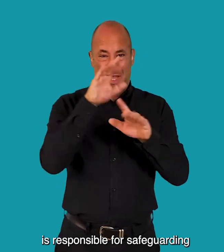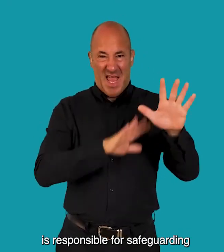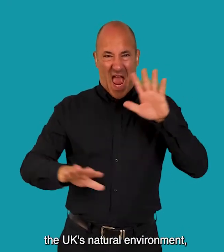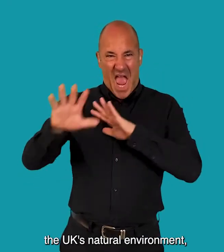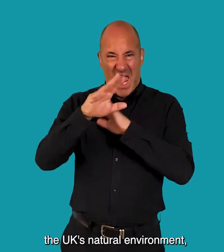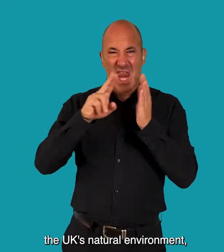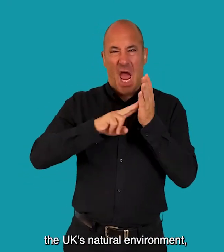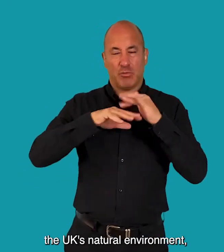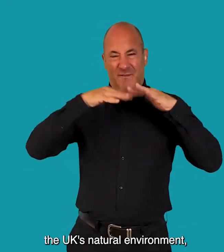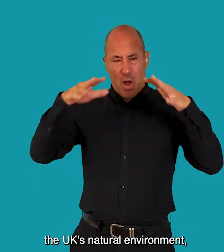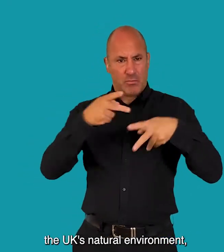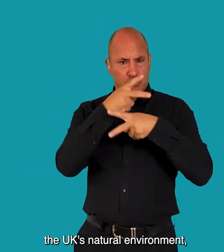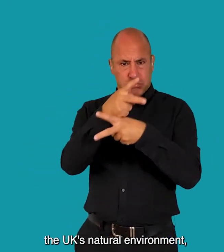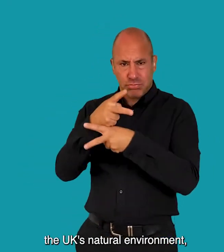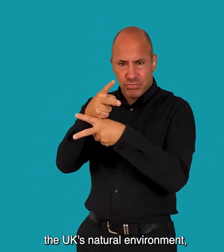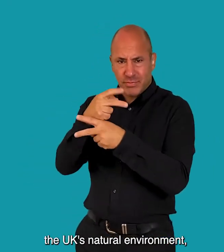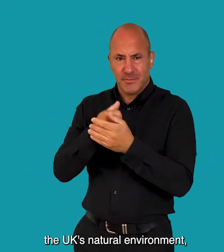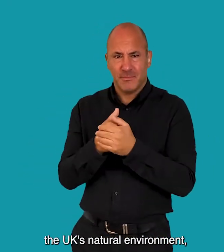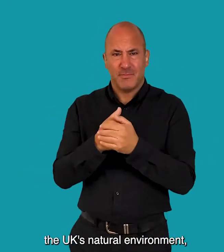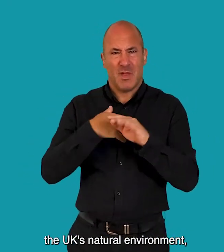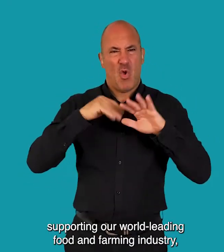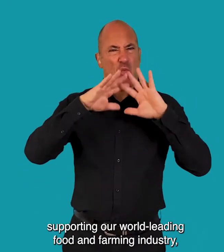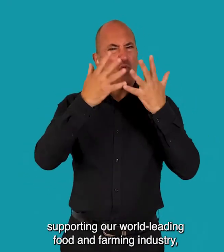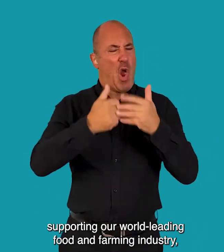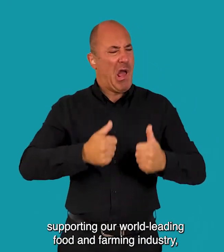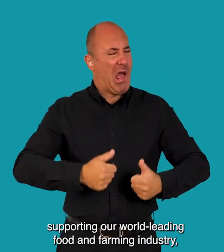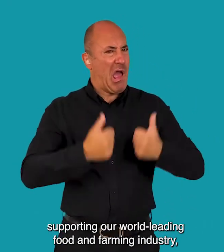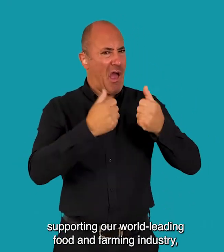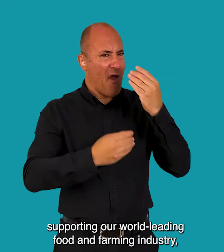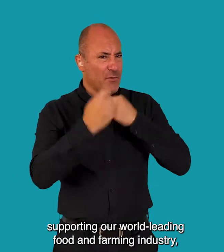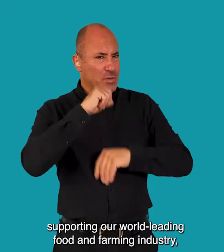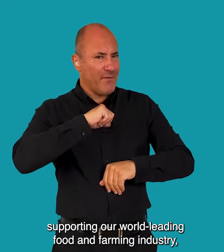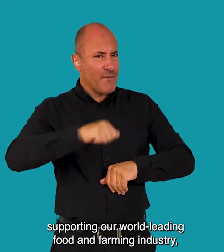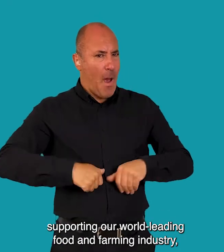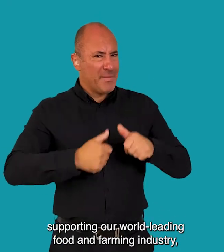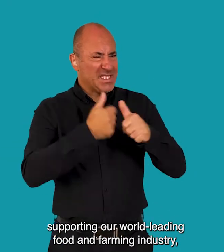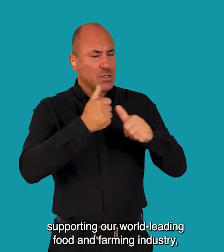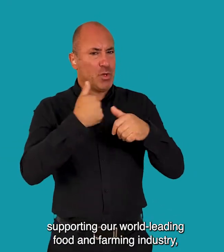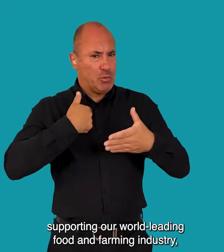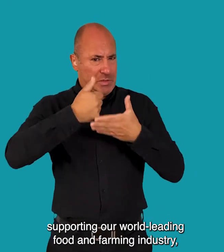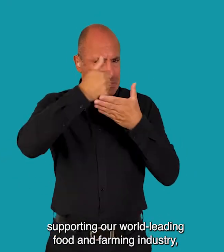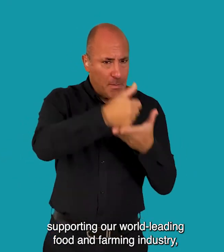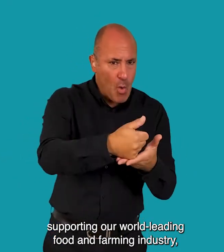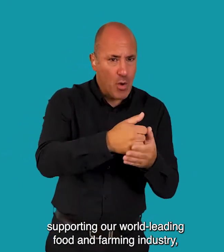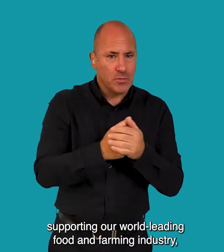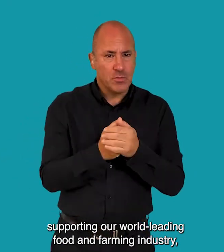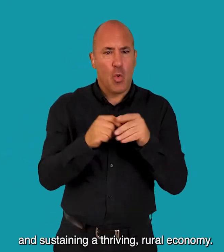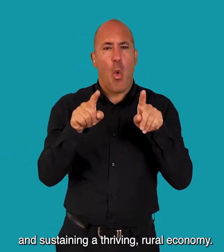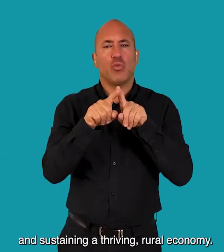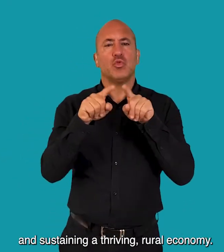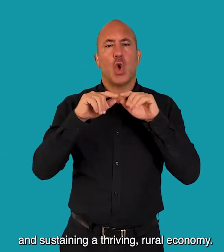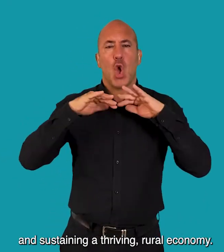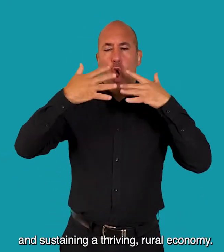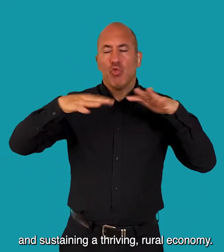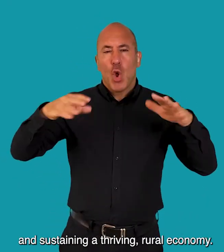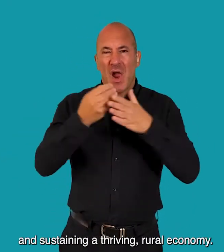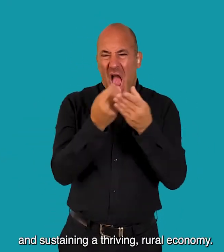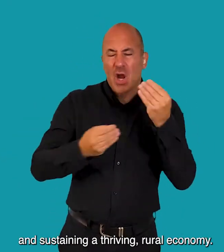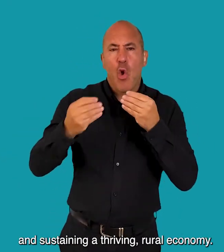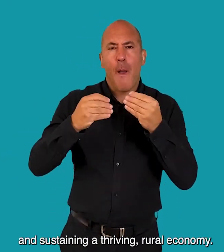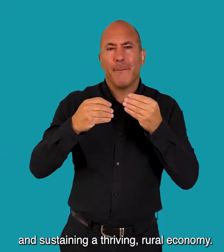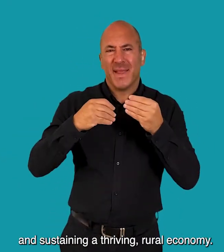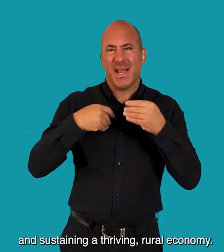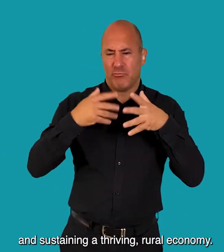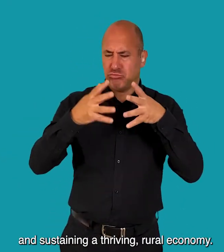safeguarding the UK's natural environment supporting our world-leading food and farming industry and sustaining a